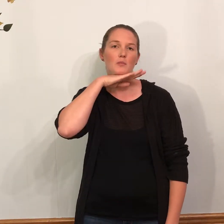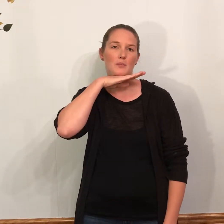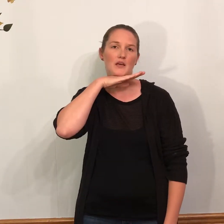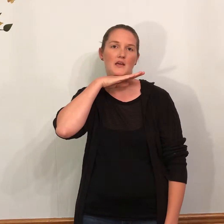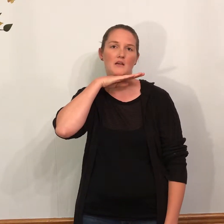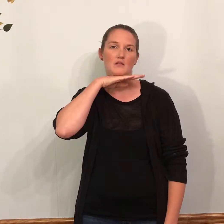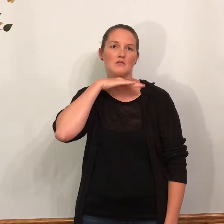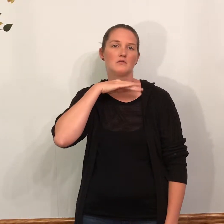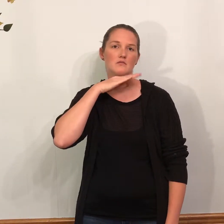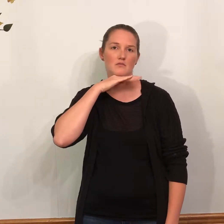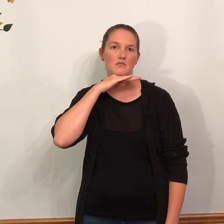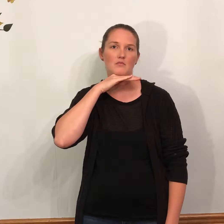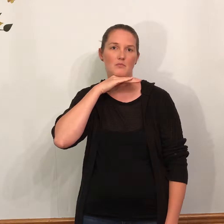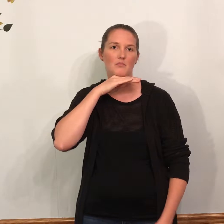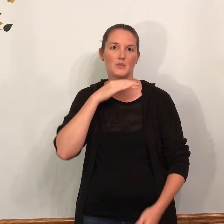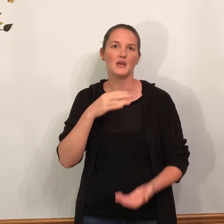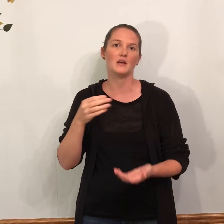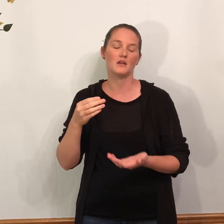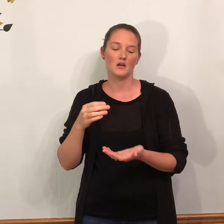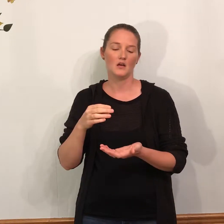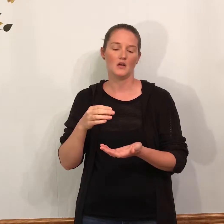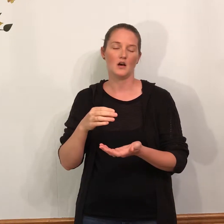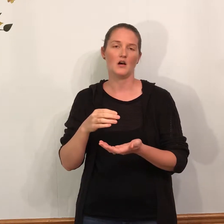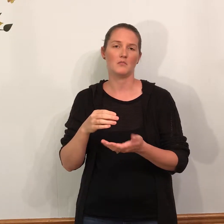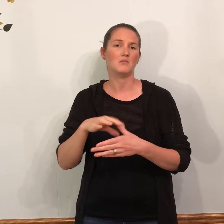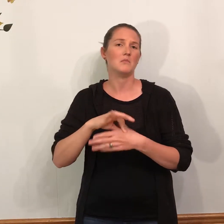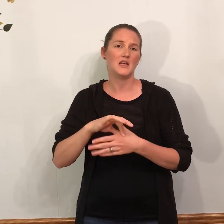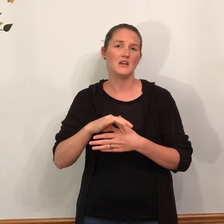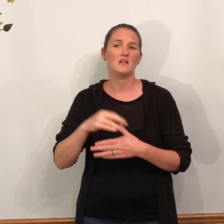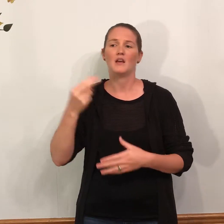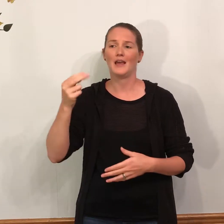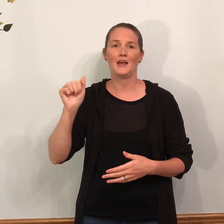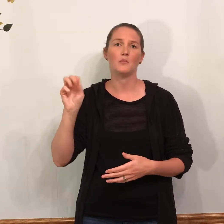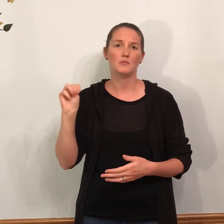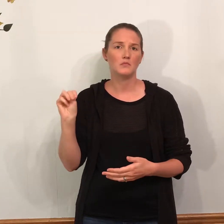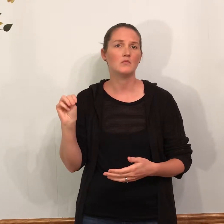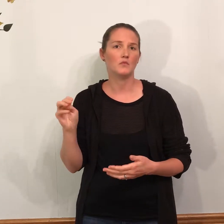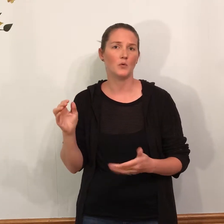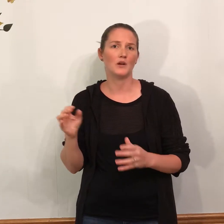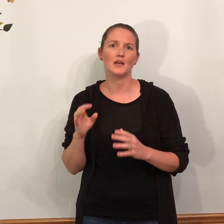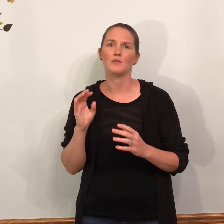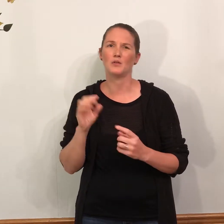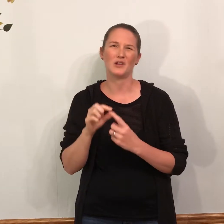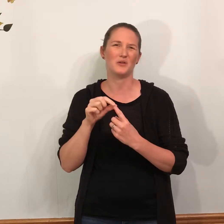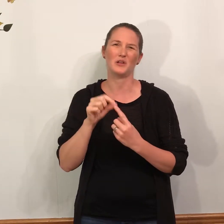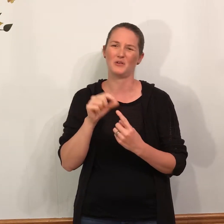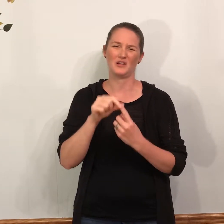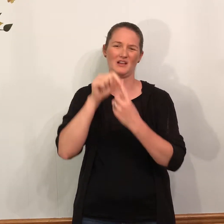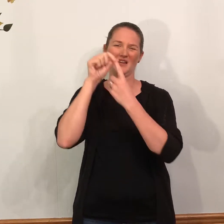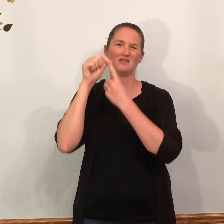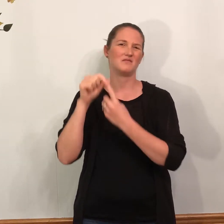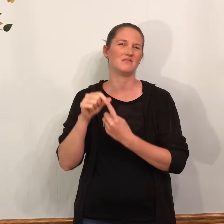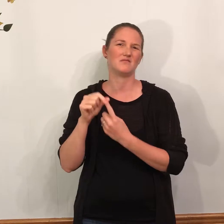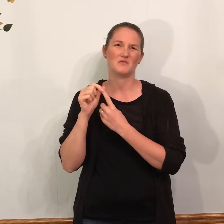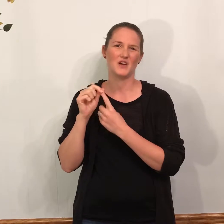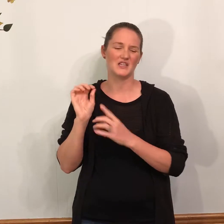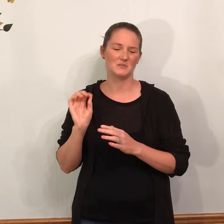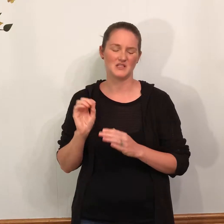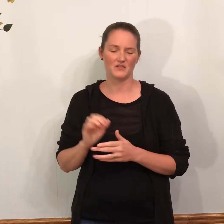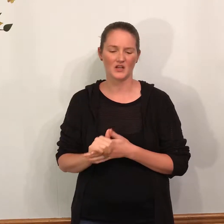pig, pig, um, meat, ham. If you want to get really, really, really, like, very specific.